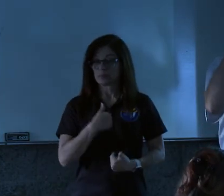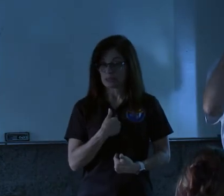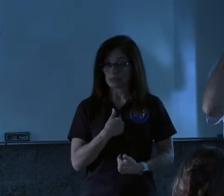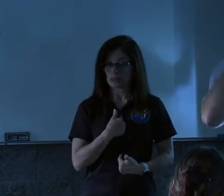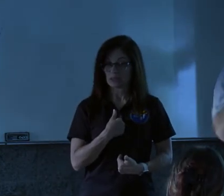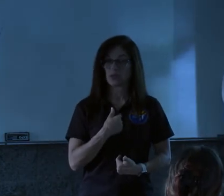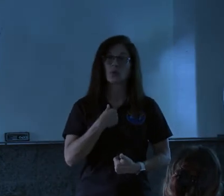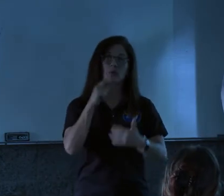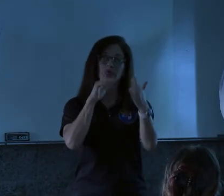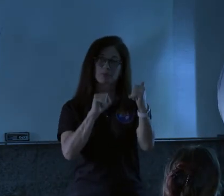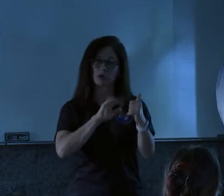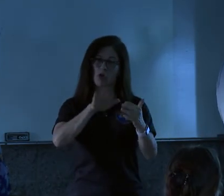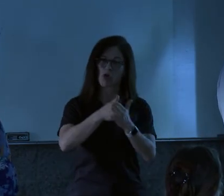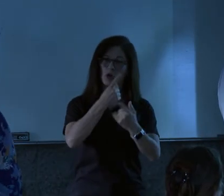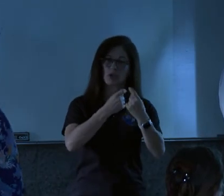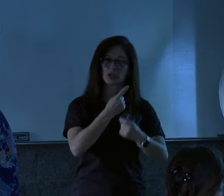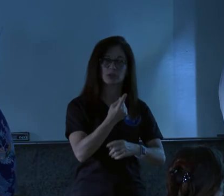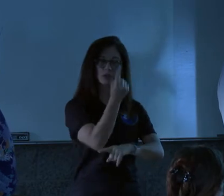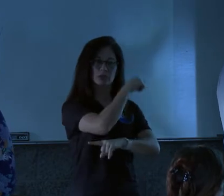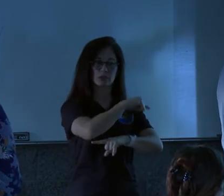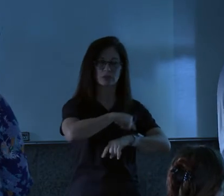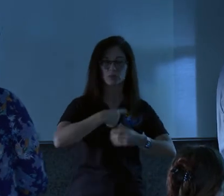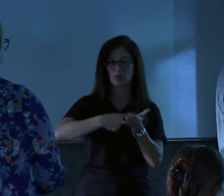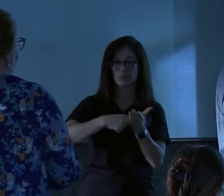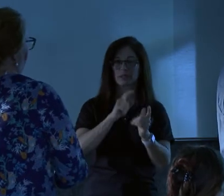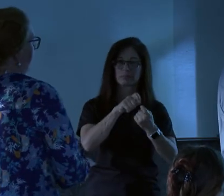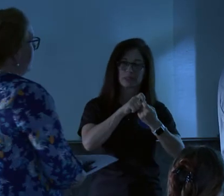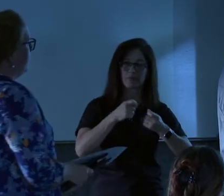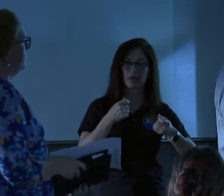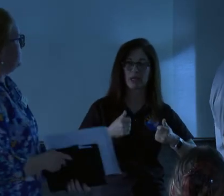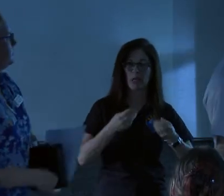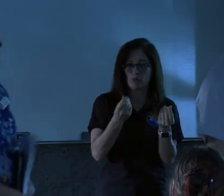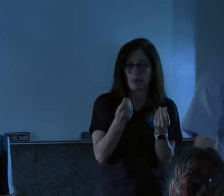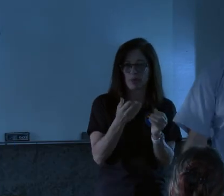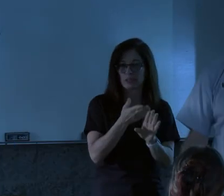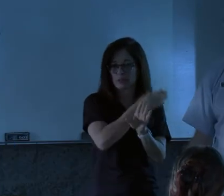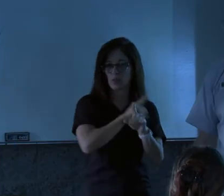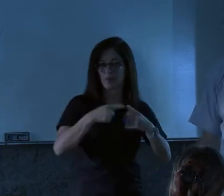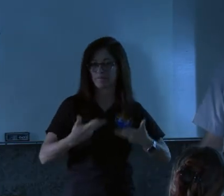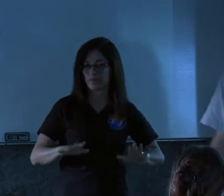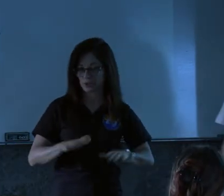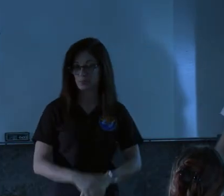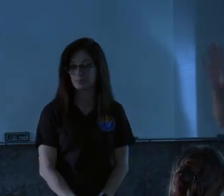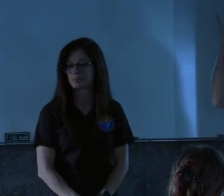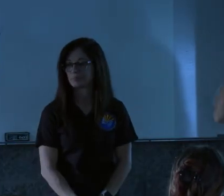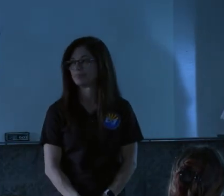We're expecting the questions all to come and we'll talk about specific properties in the door next door as soon as we get done speaking.